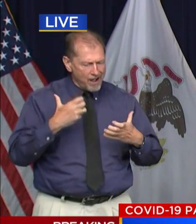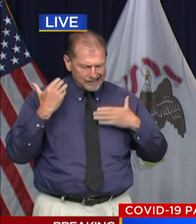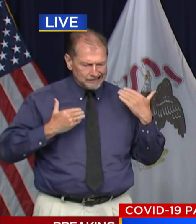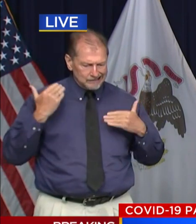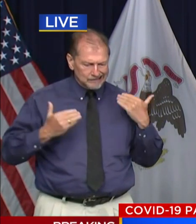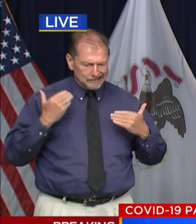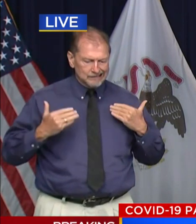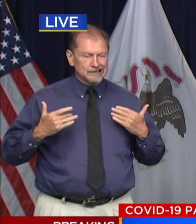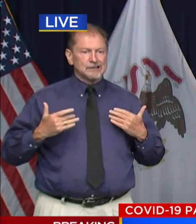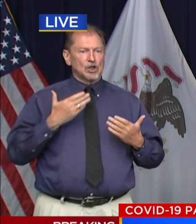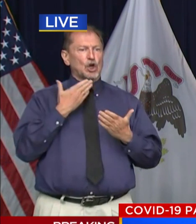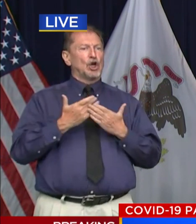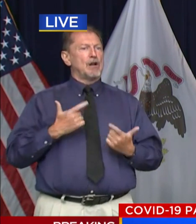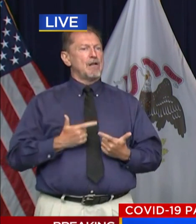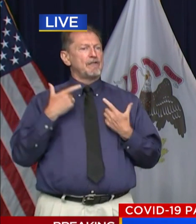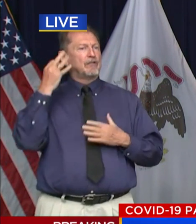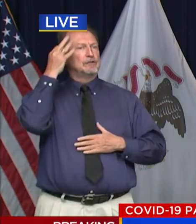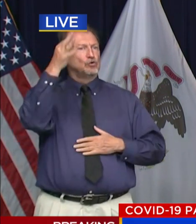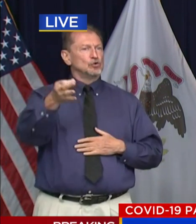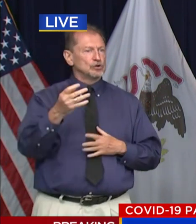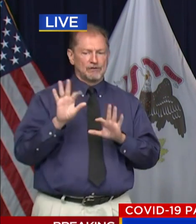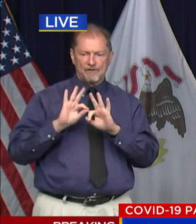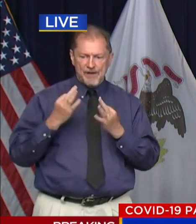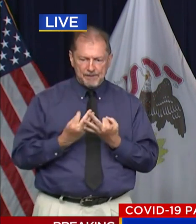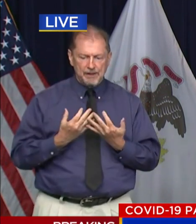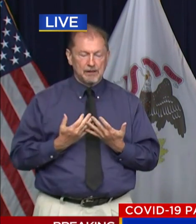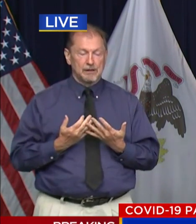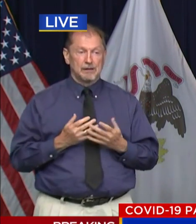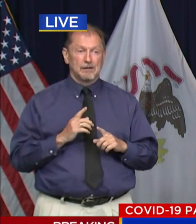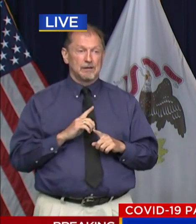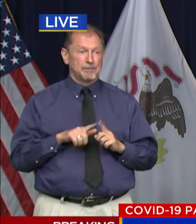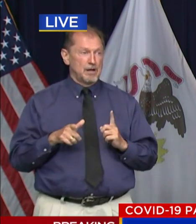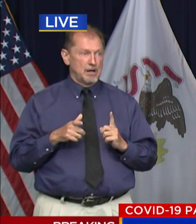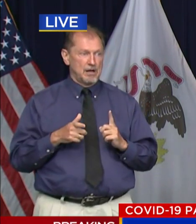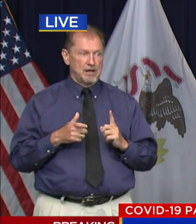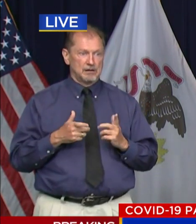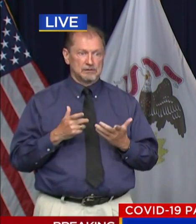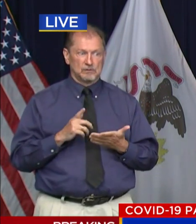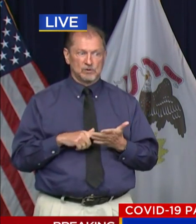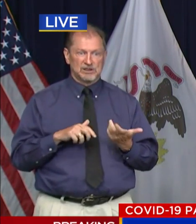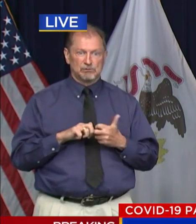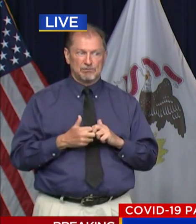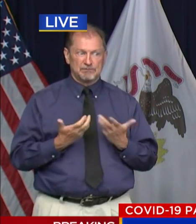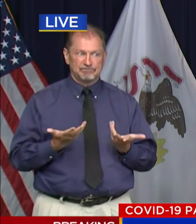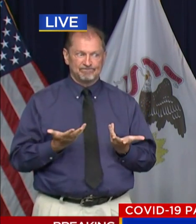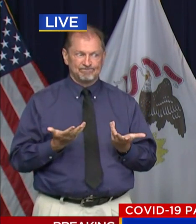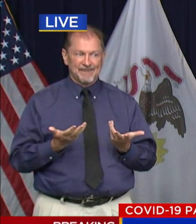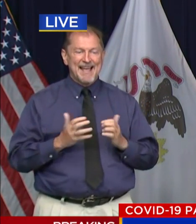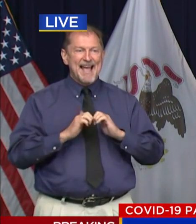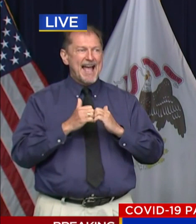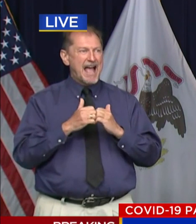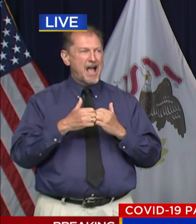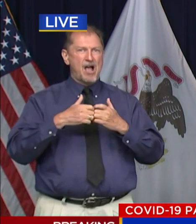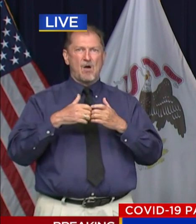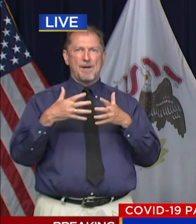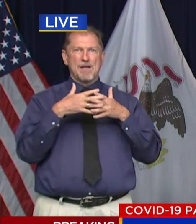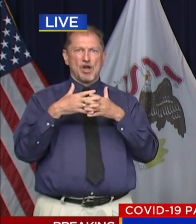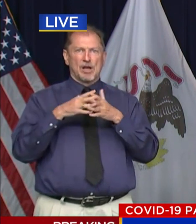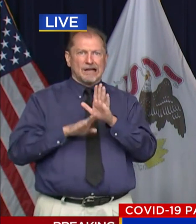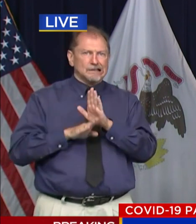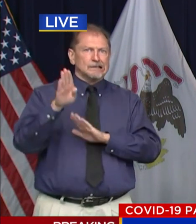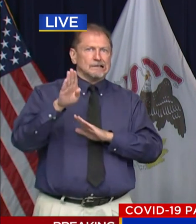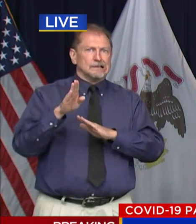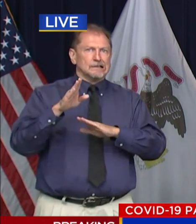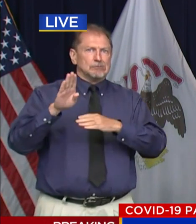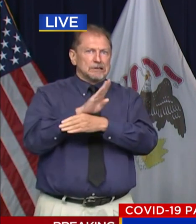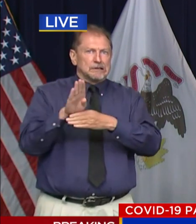themselves and their families. But the greatest hindrance to restoring our nation's economic vitality is